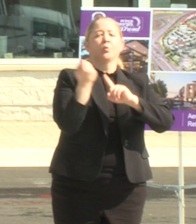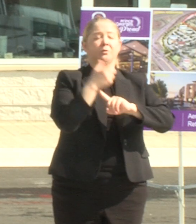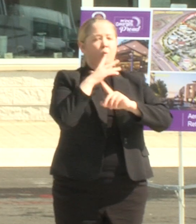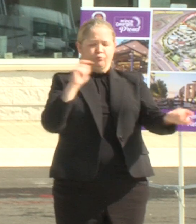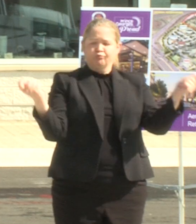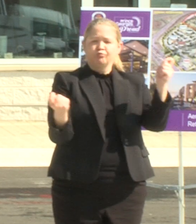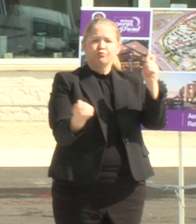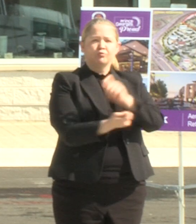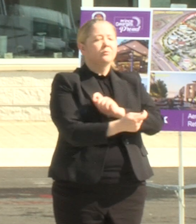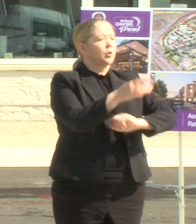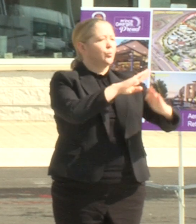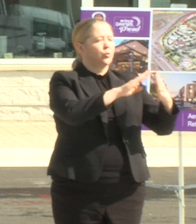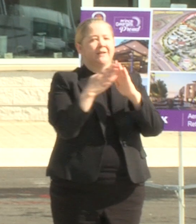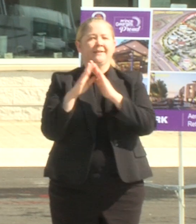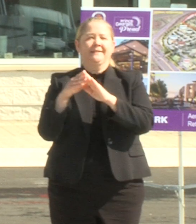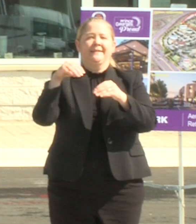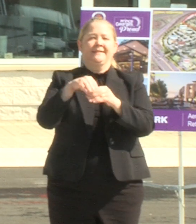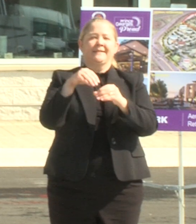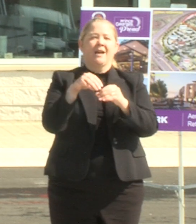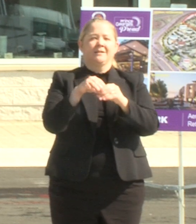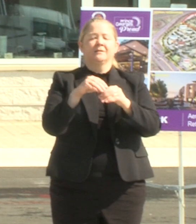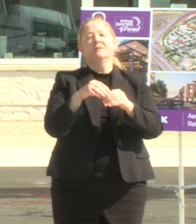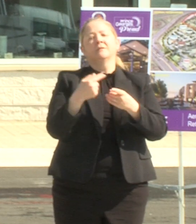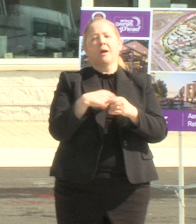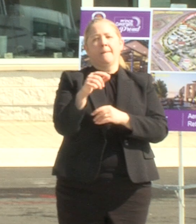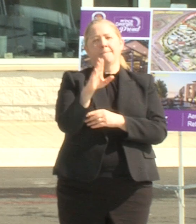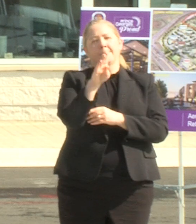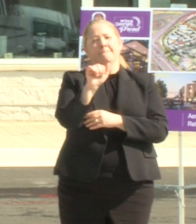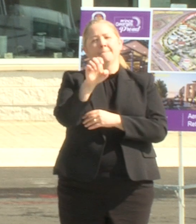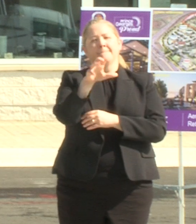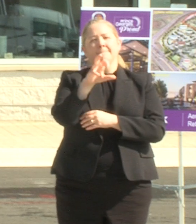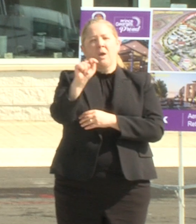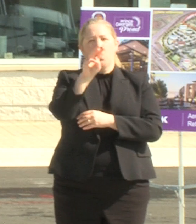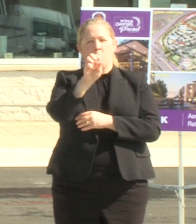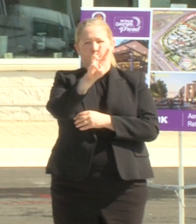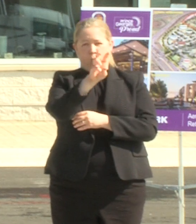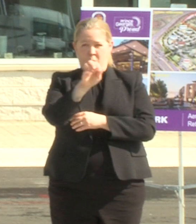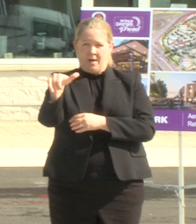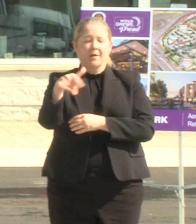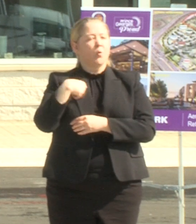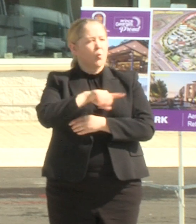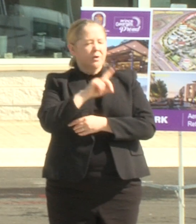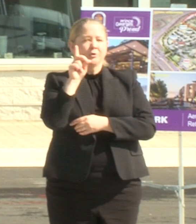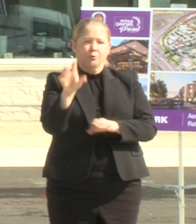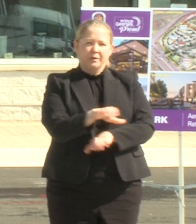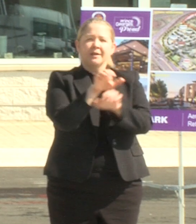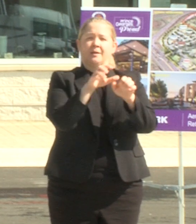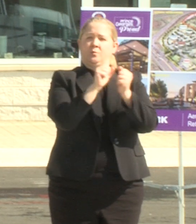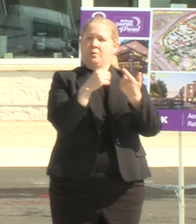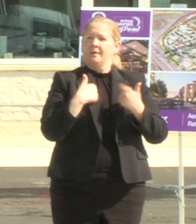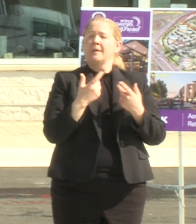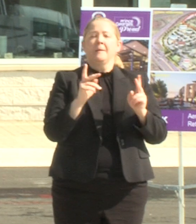communities inside the beltway and we're doing it with local businesses and developers who call Prince George's County home